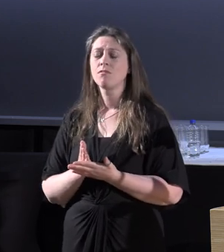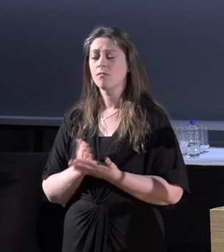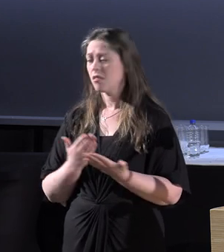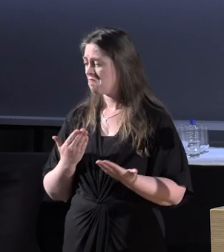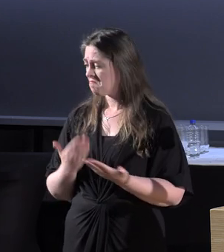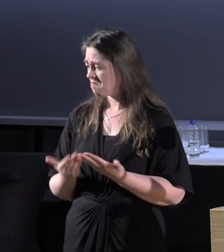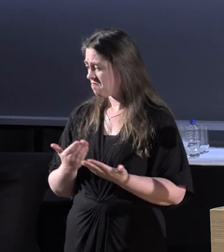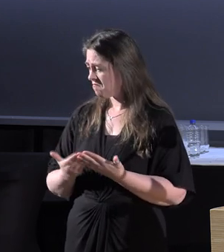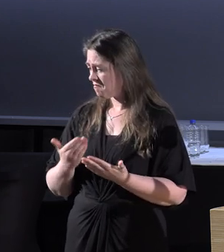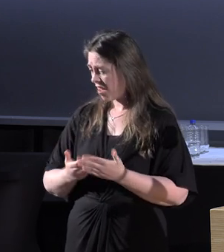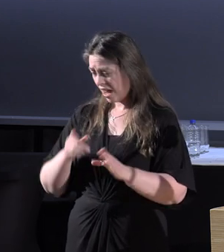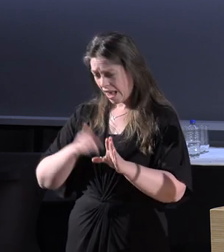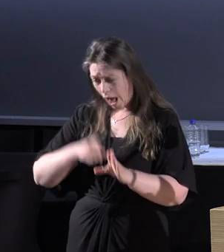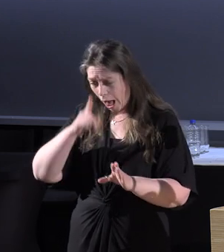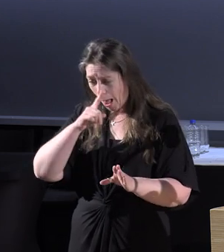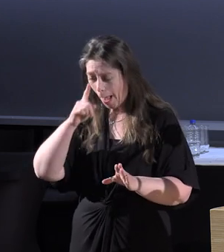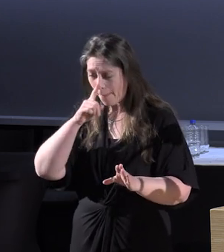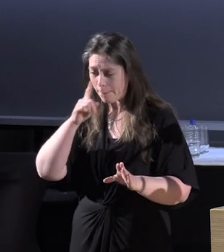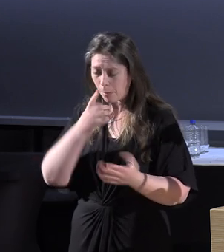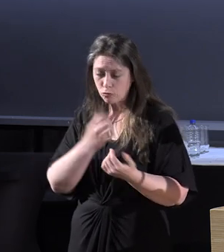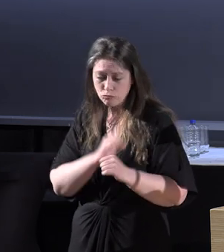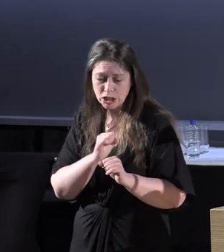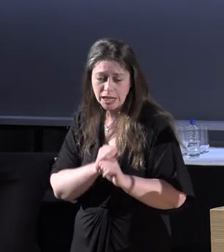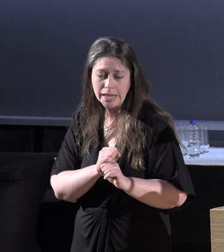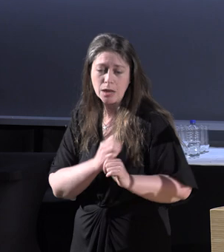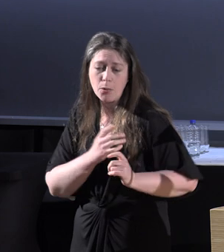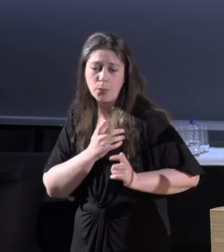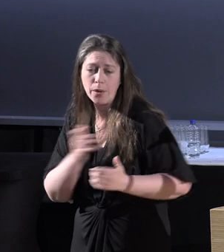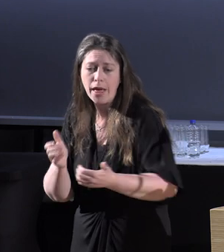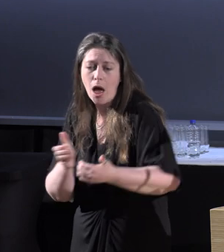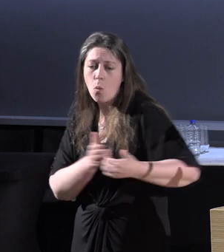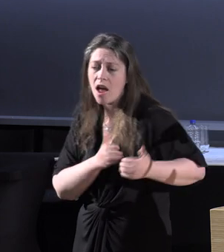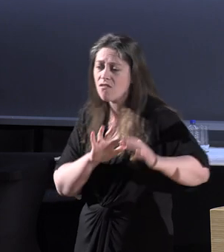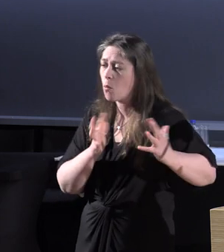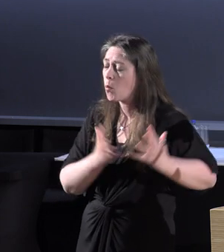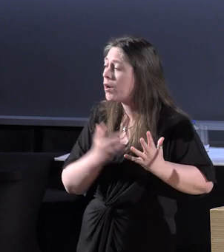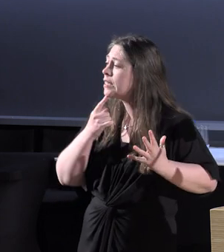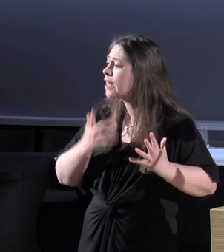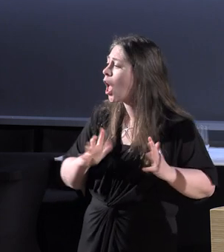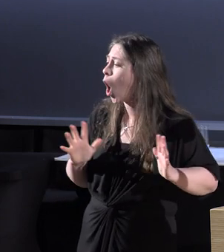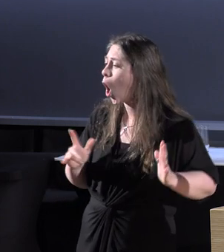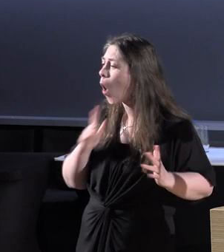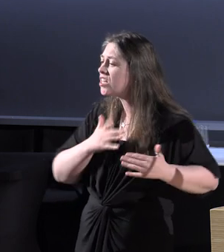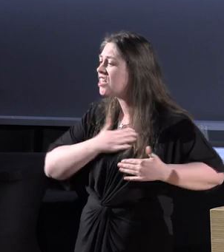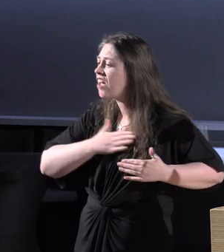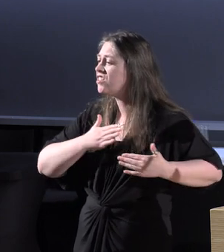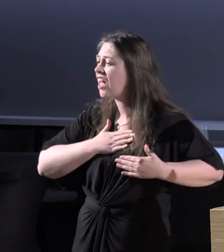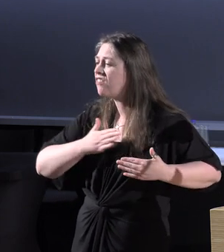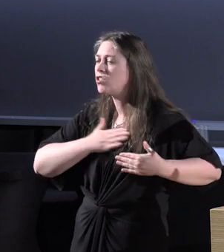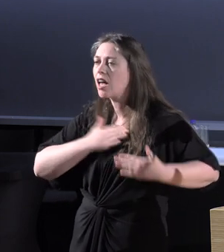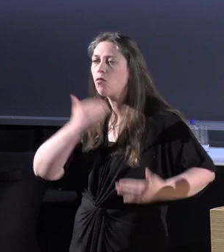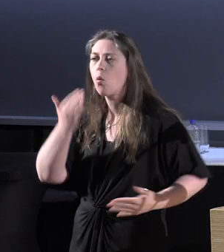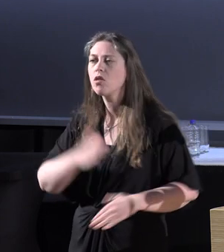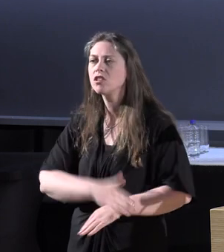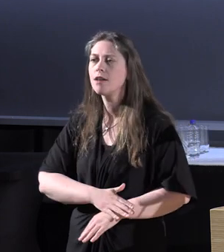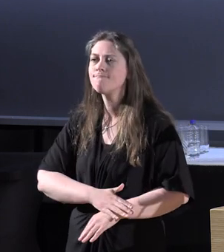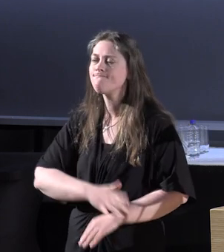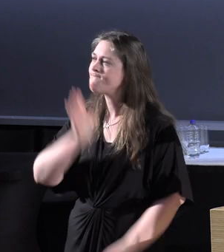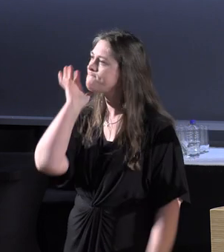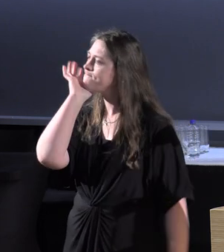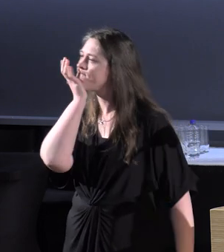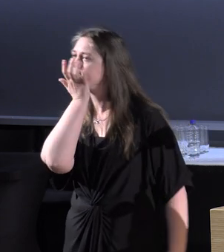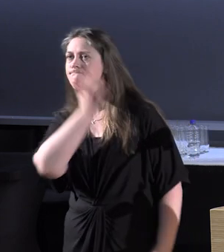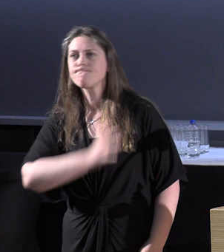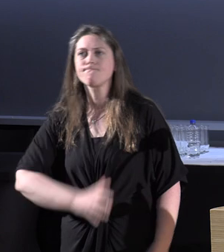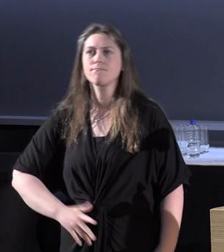wrapping young people in cotton wool and taking them out of the world and saying, oh, this is a safe haven. Suck it up, be